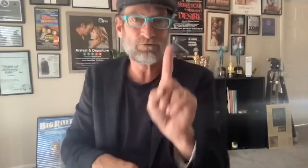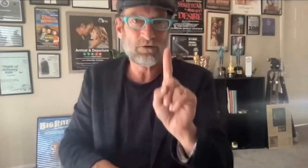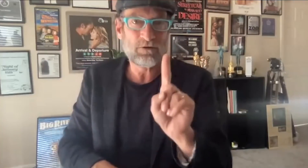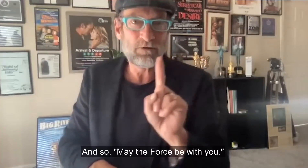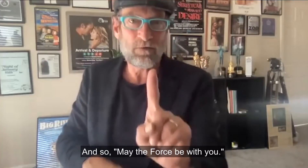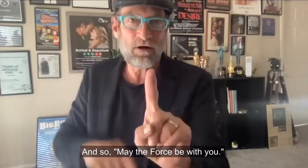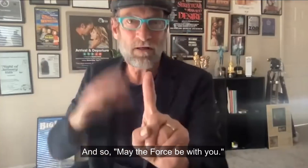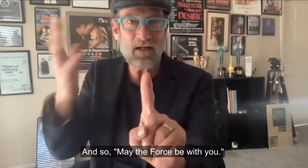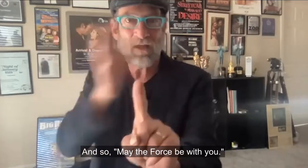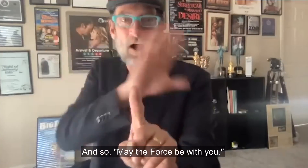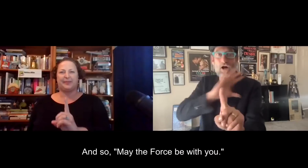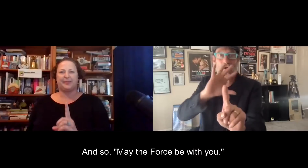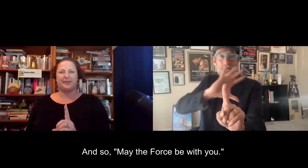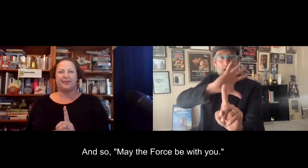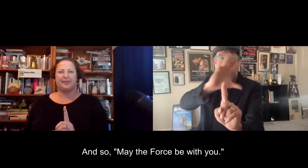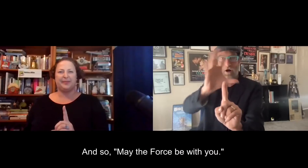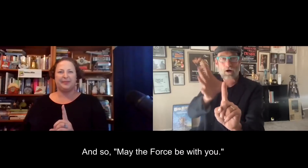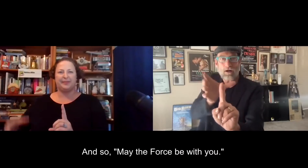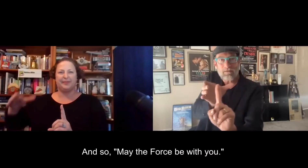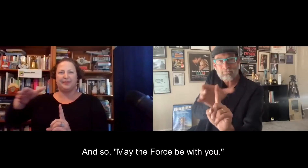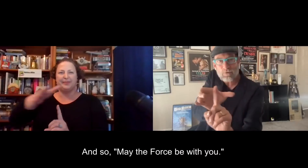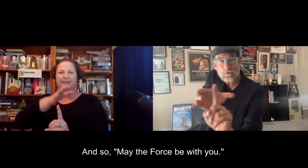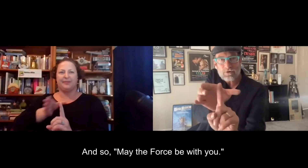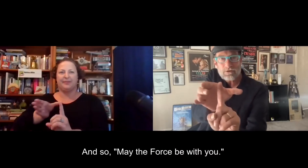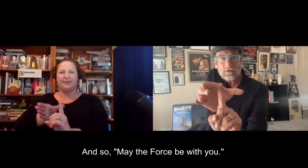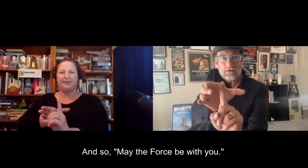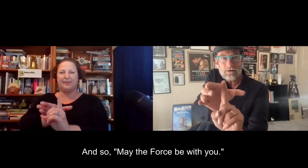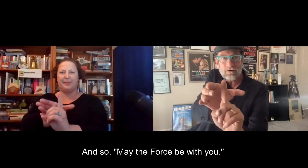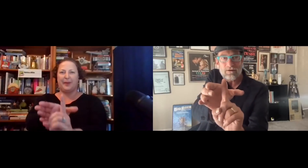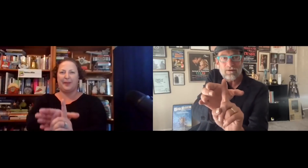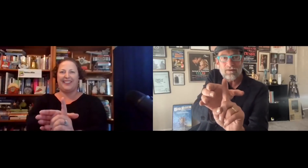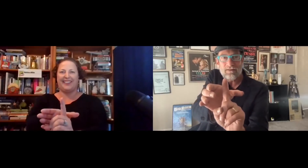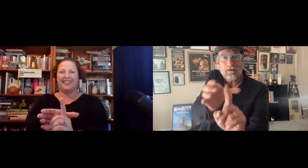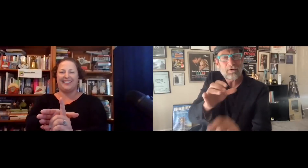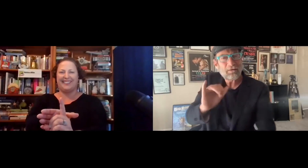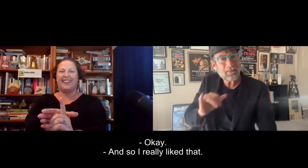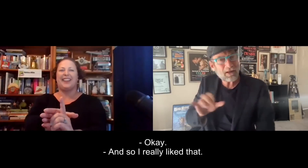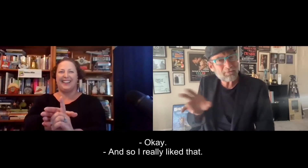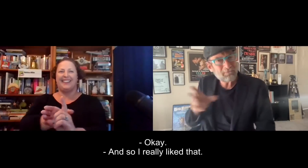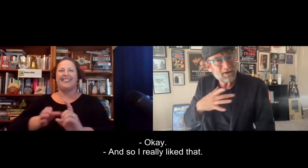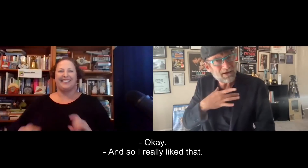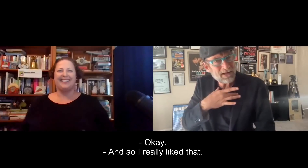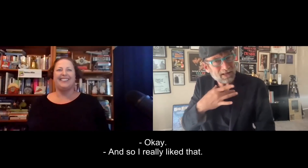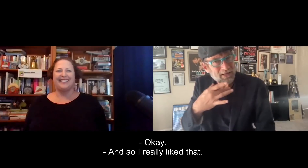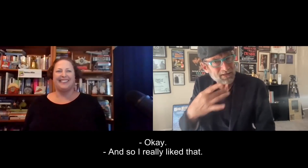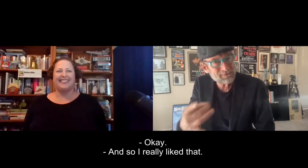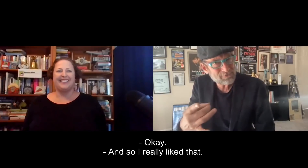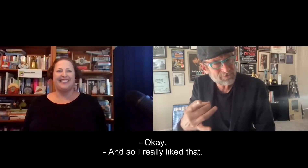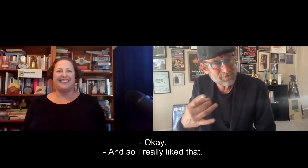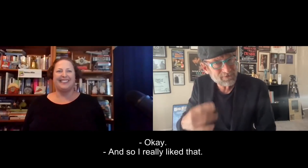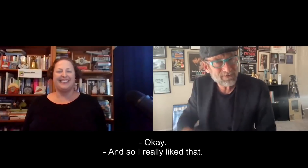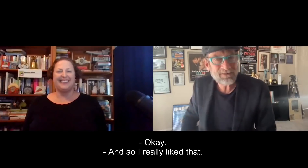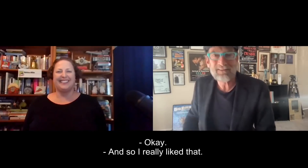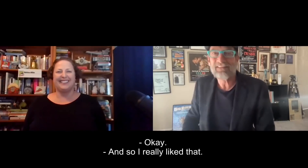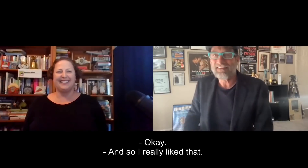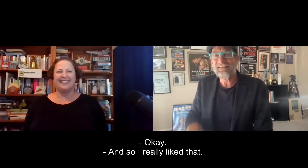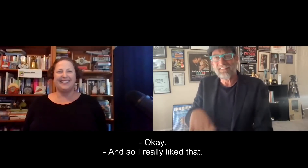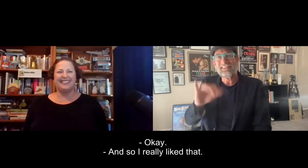And so may the force be with you. Okay. And so I really liked that.